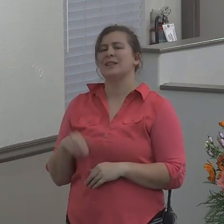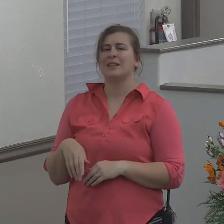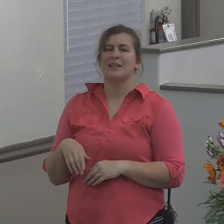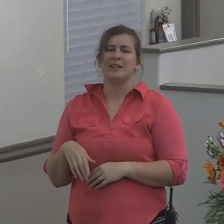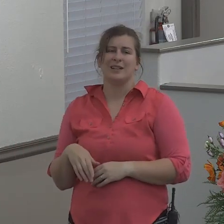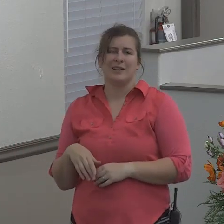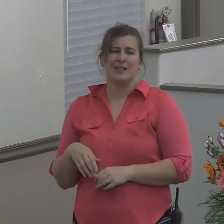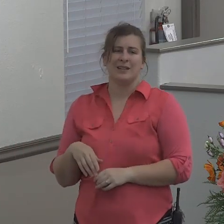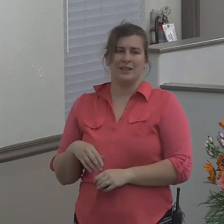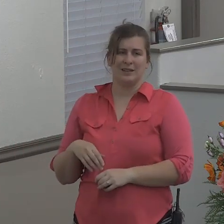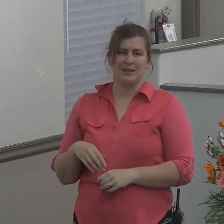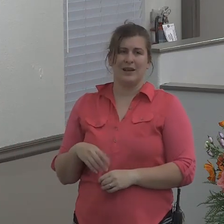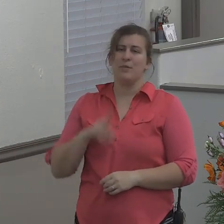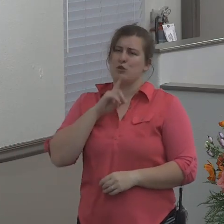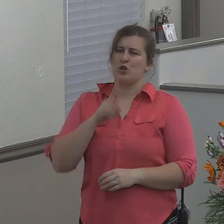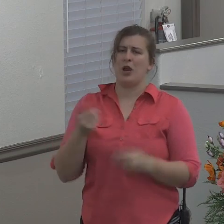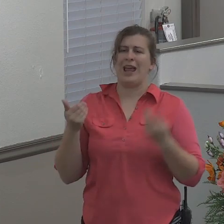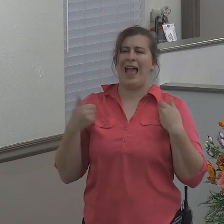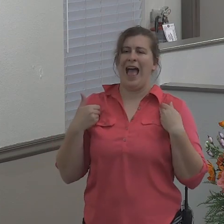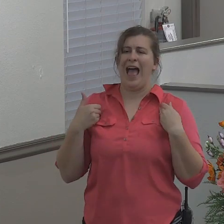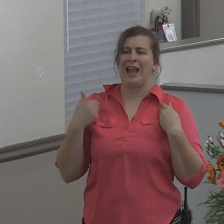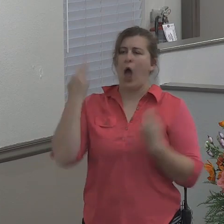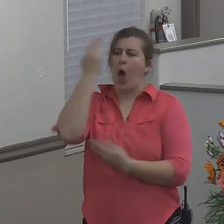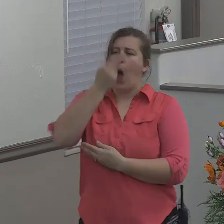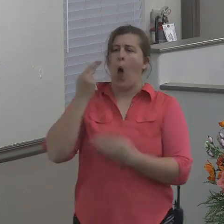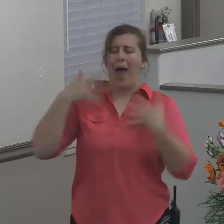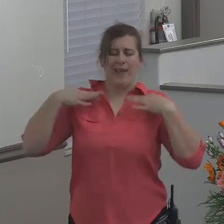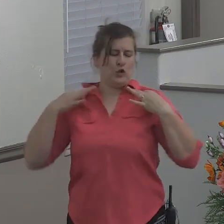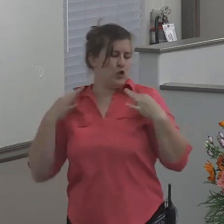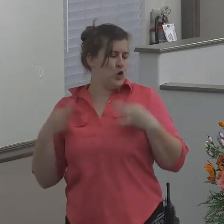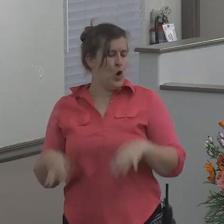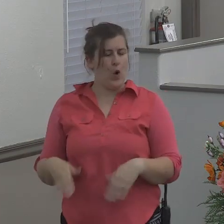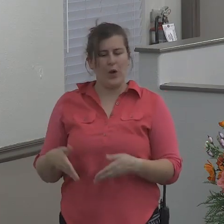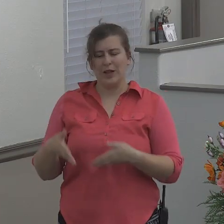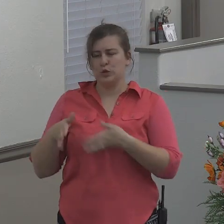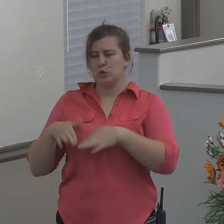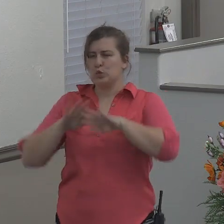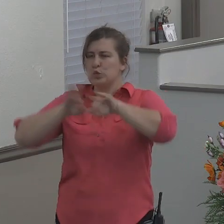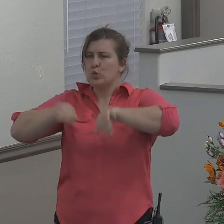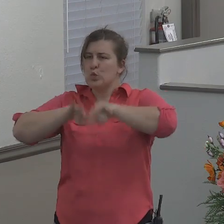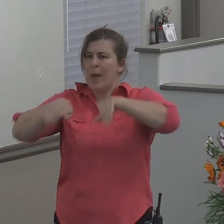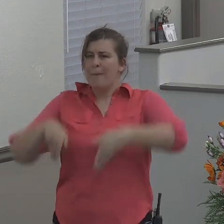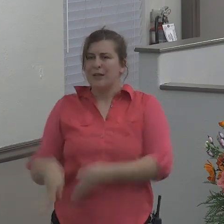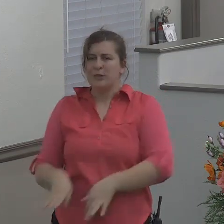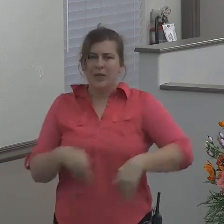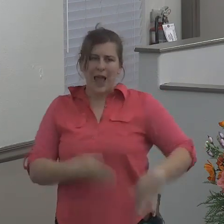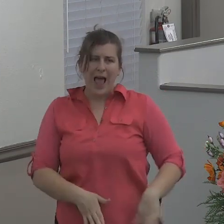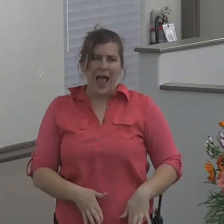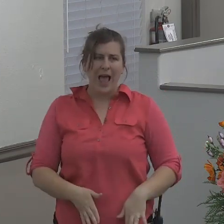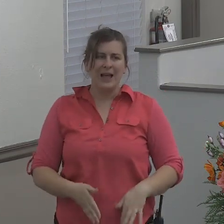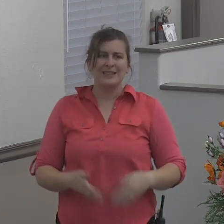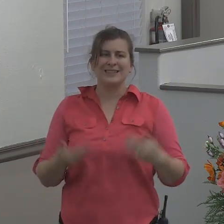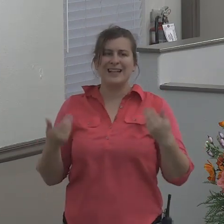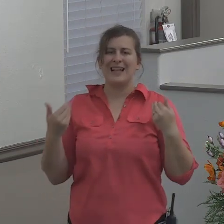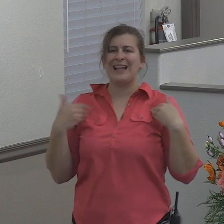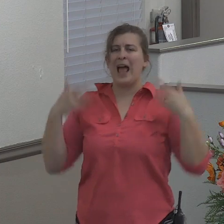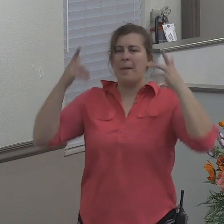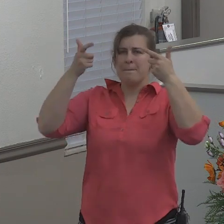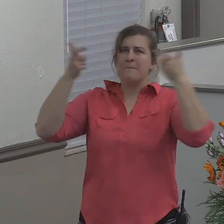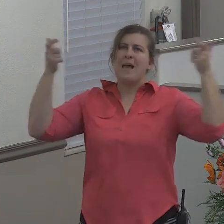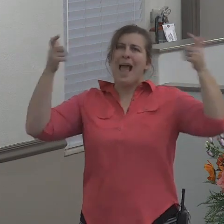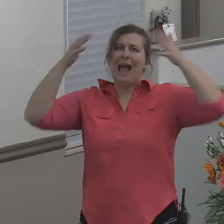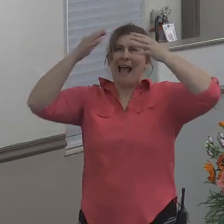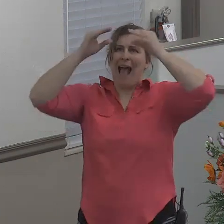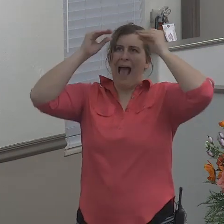had on his Hawaiian shirt, he had on his swimming trunks, he had on an oversized straw hat that